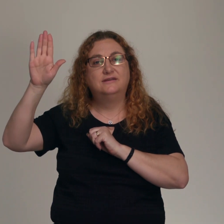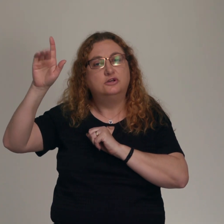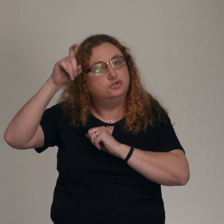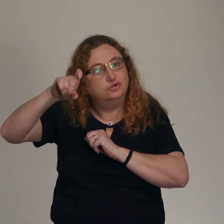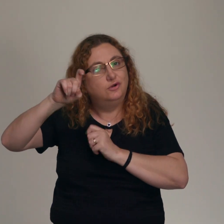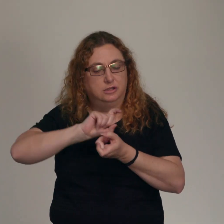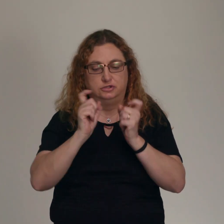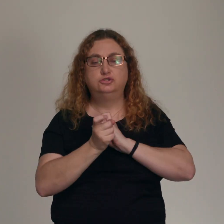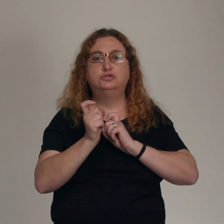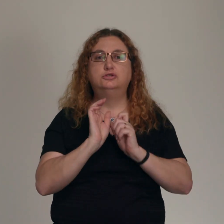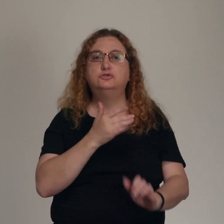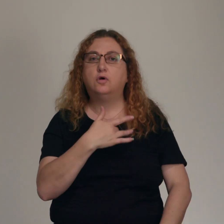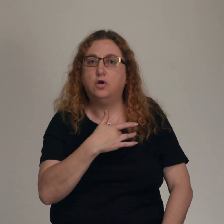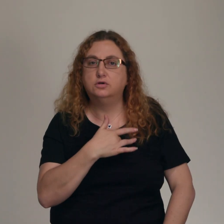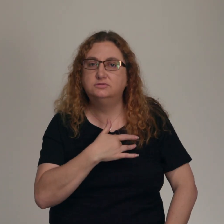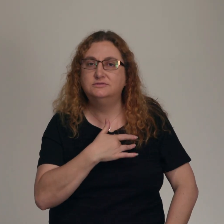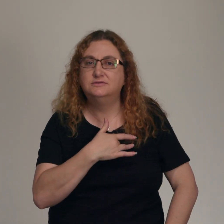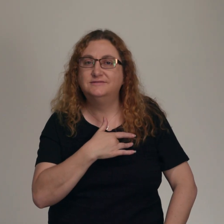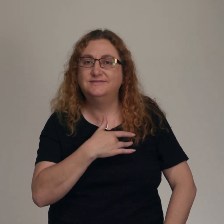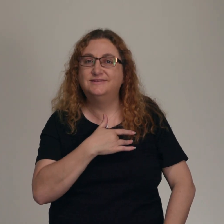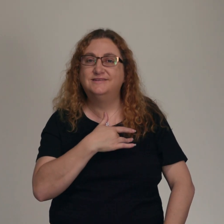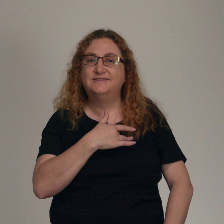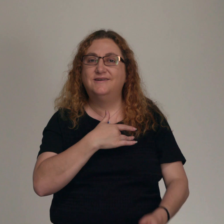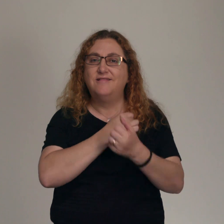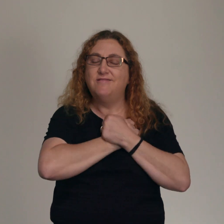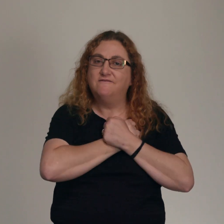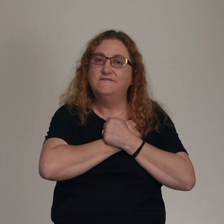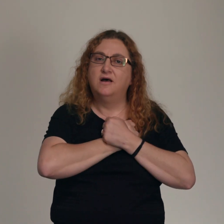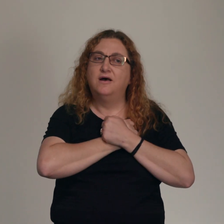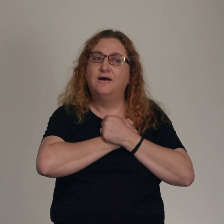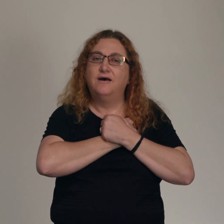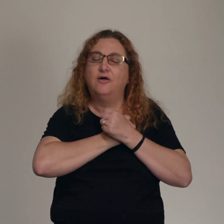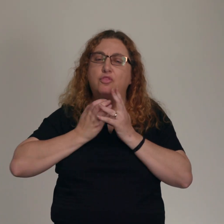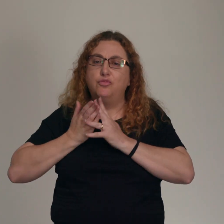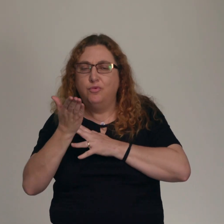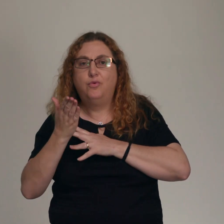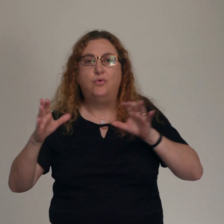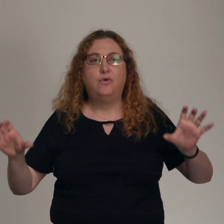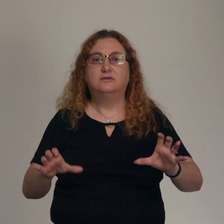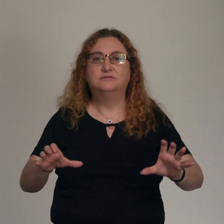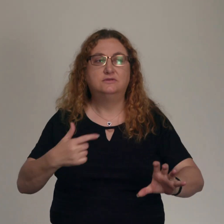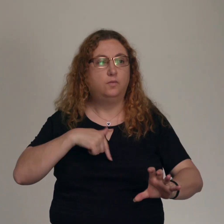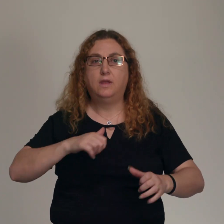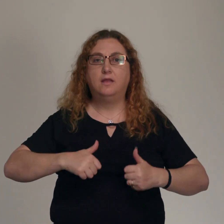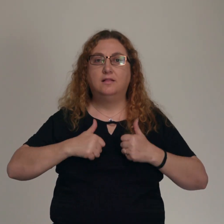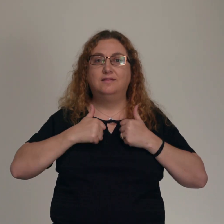You see, Christians as reconciled people live like reconciled people.